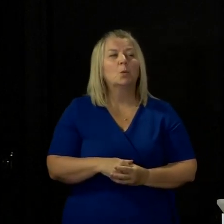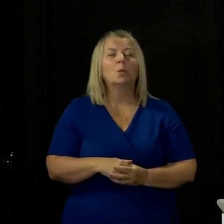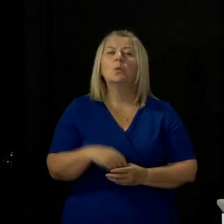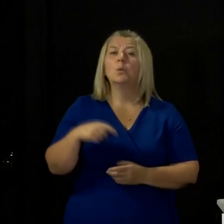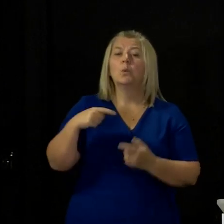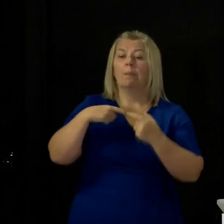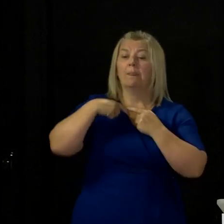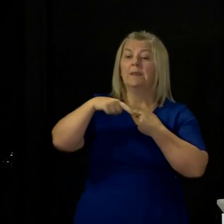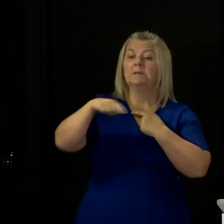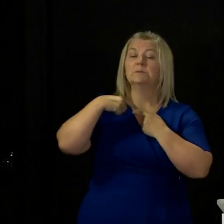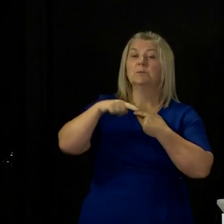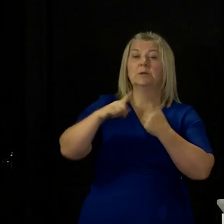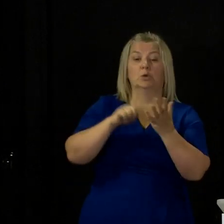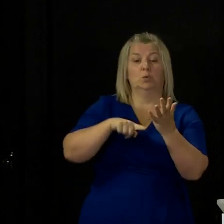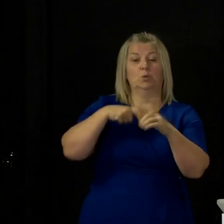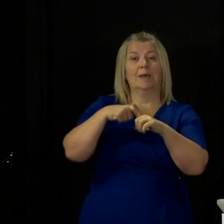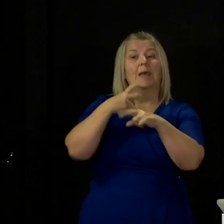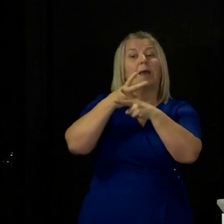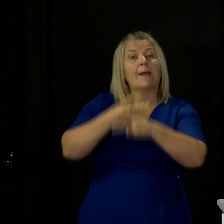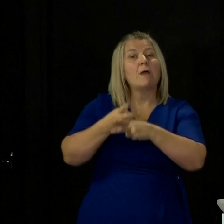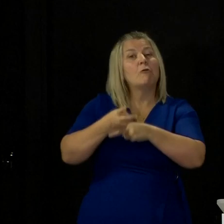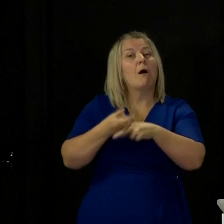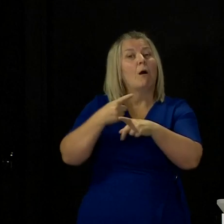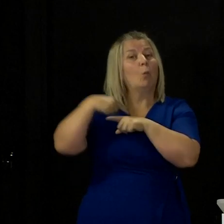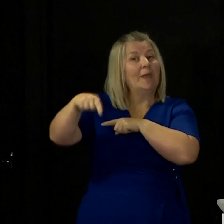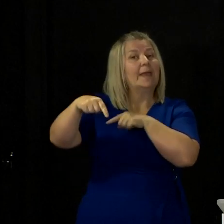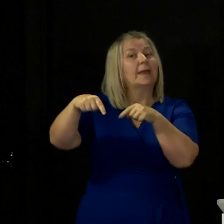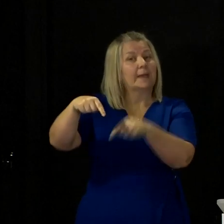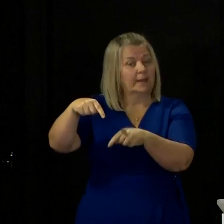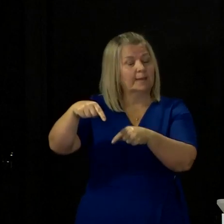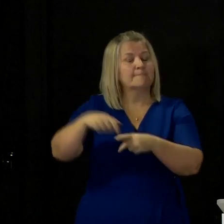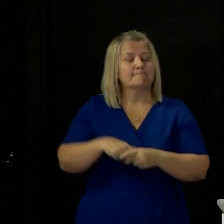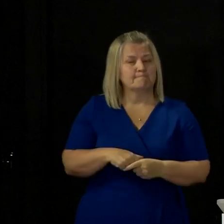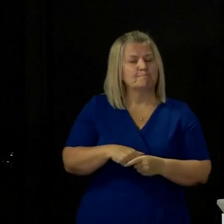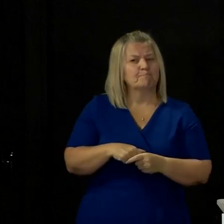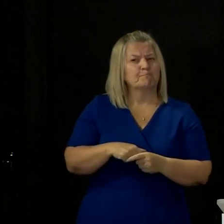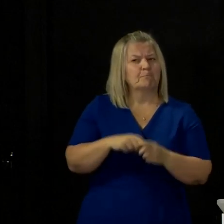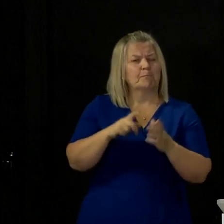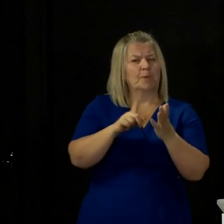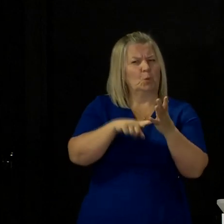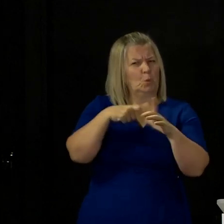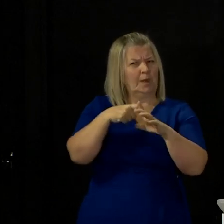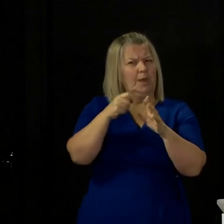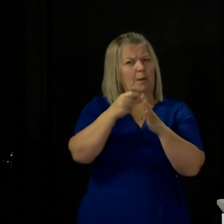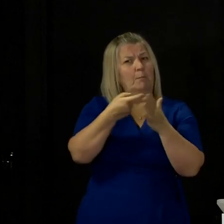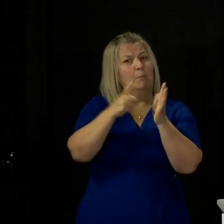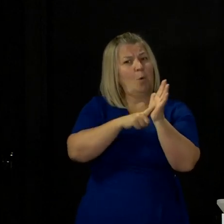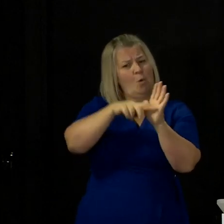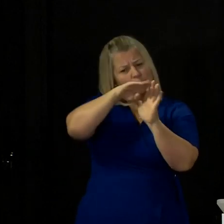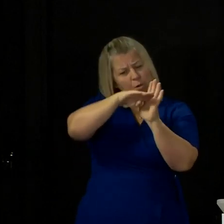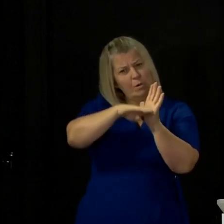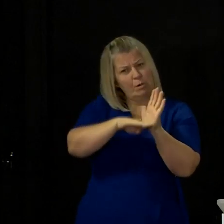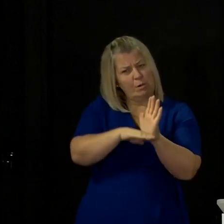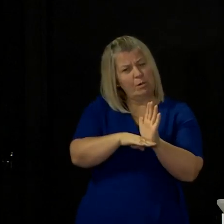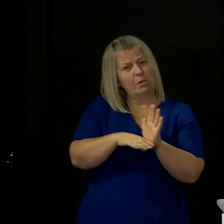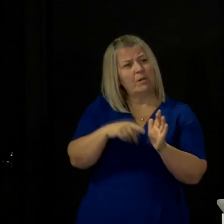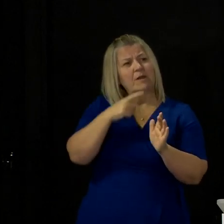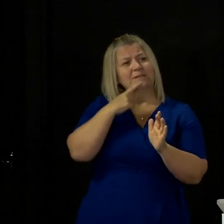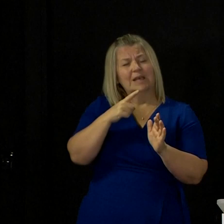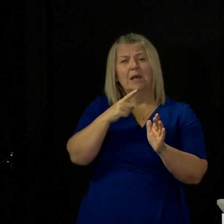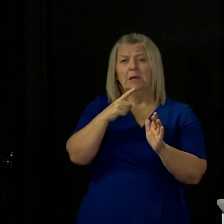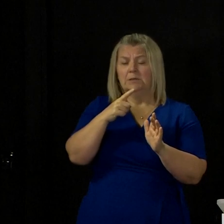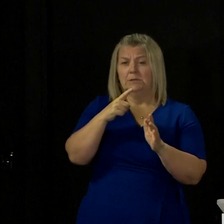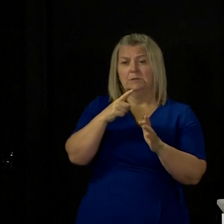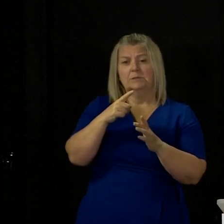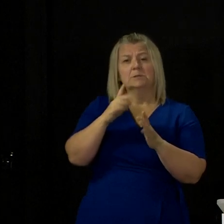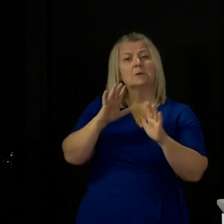gets underway today a new YouGov poll shows that in Scotland the number of unpaid carers has increased from just under three quarters of a million